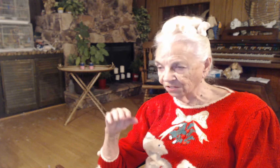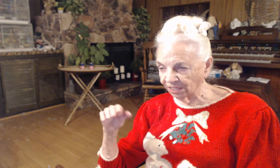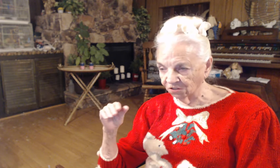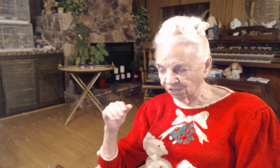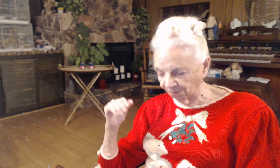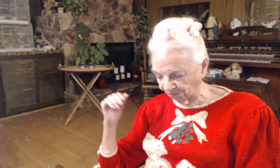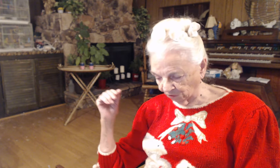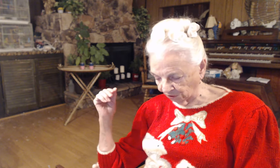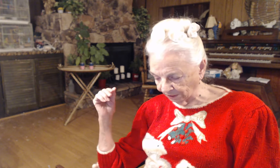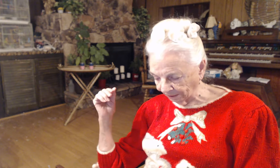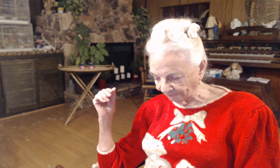King James Version,